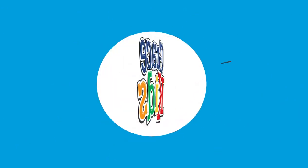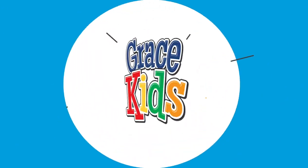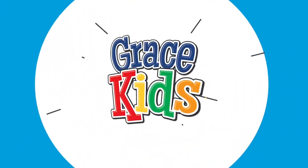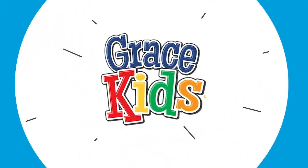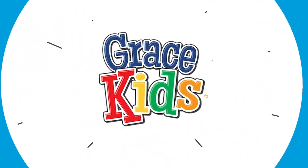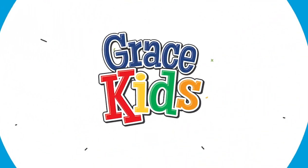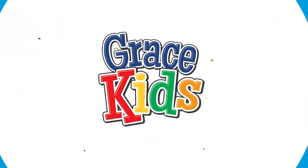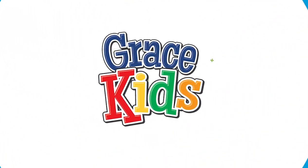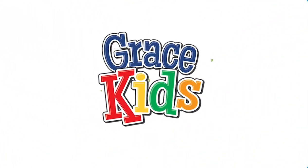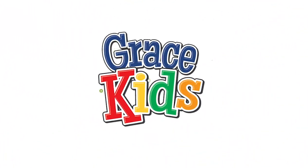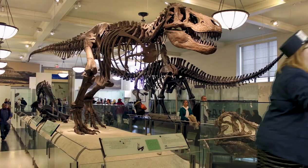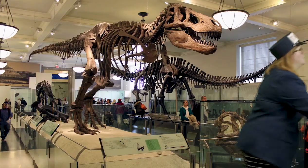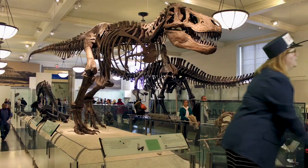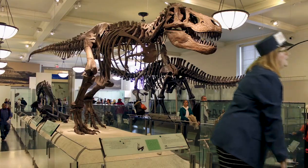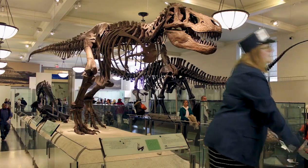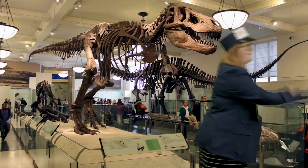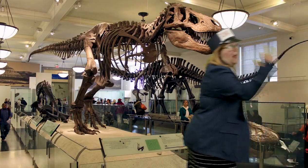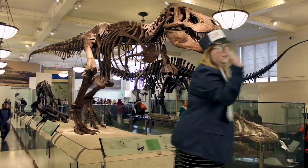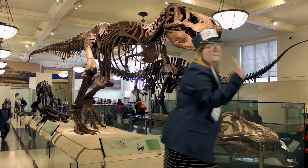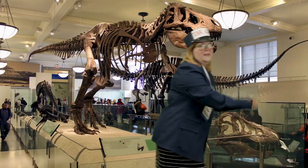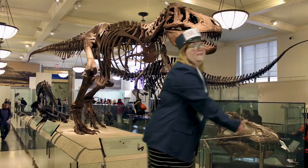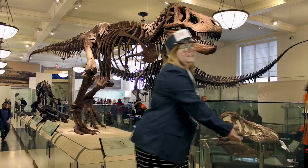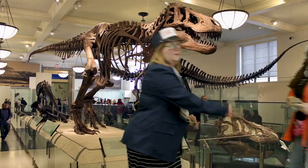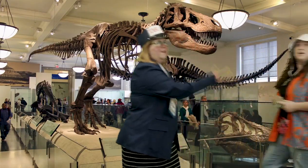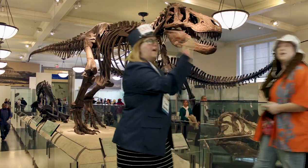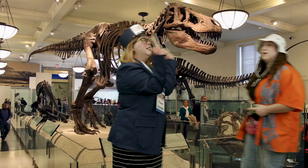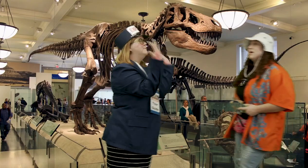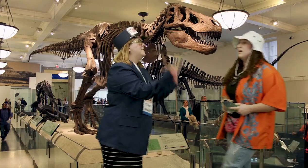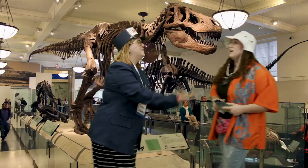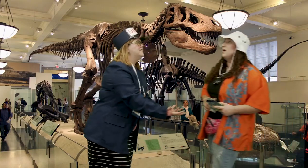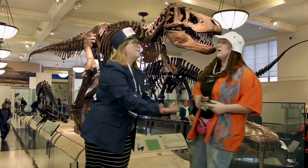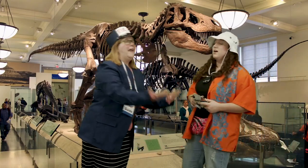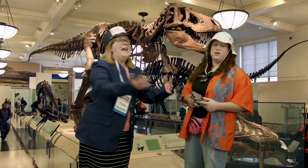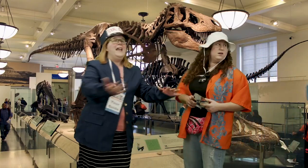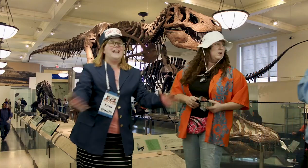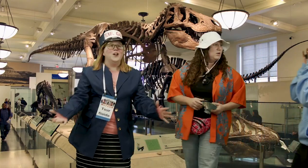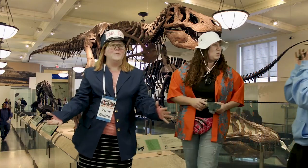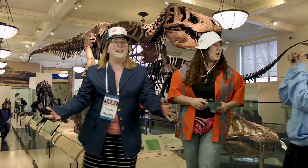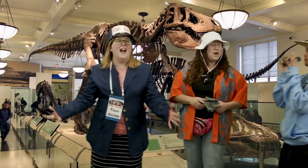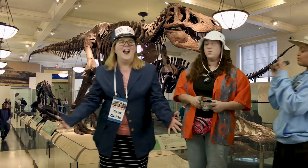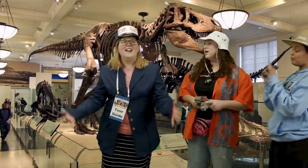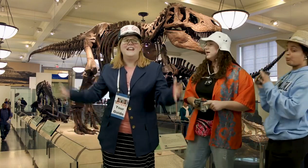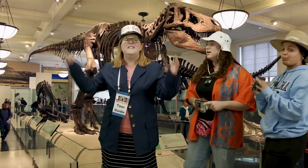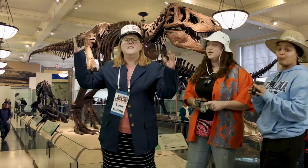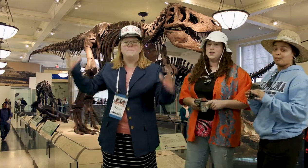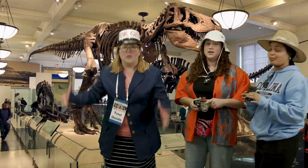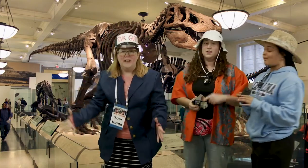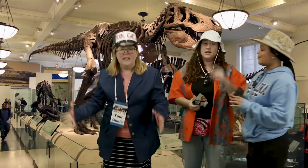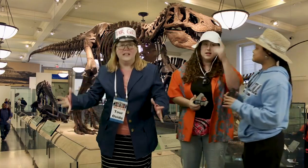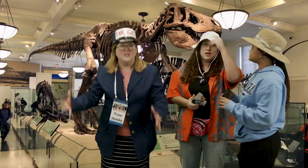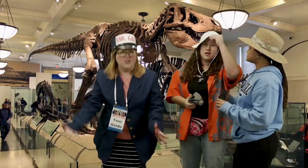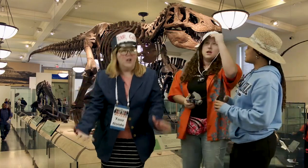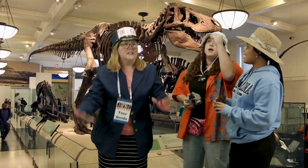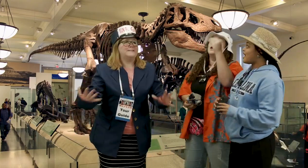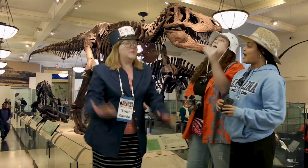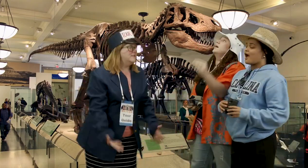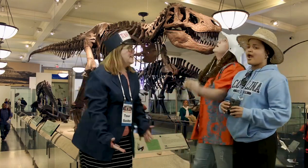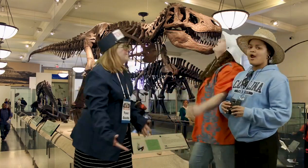all right tour group please follow me this way follow me this way here we are in the prehistoric museum